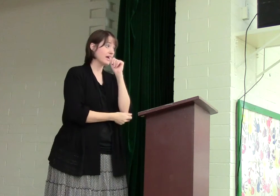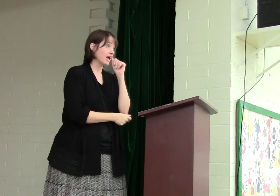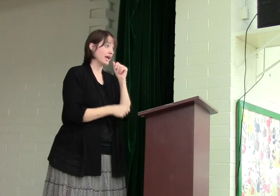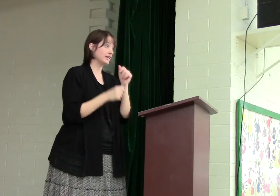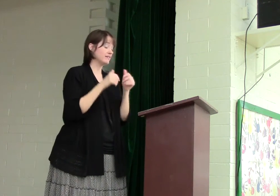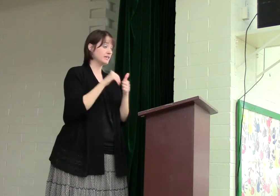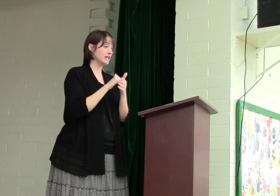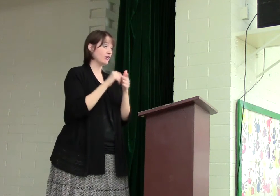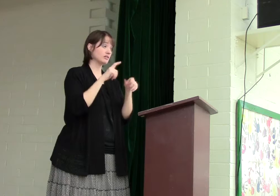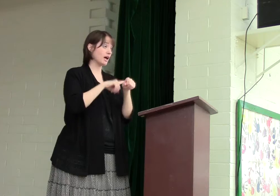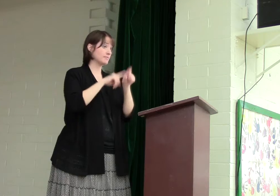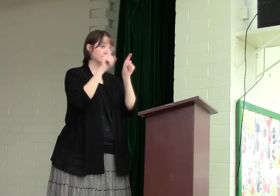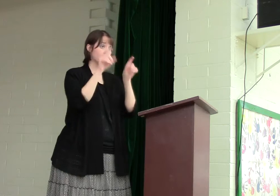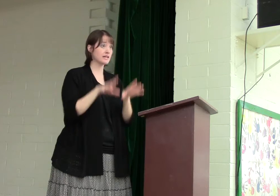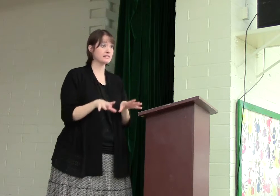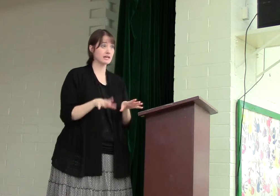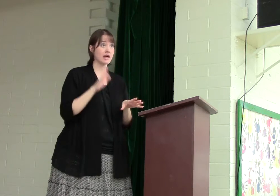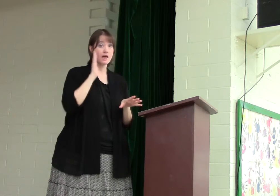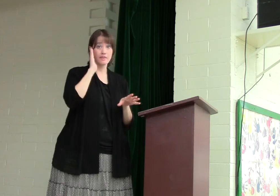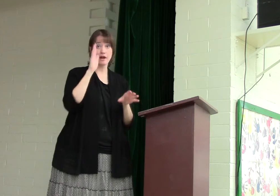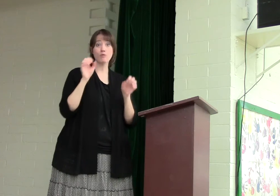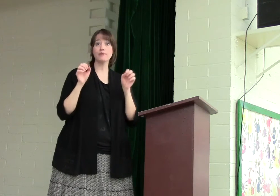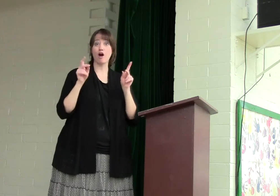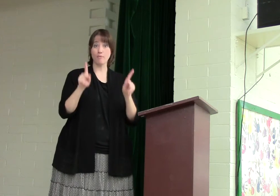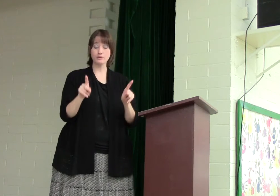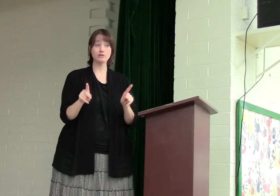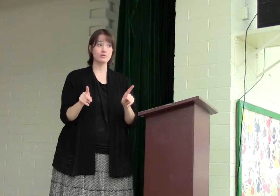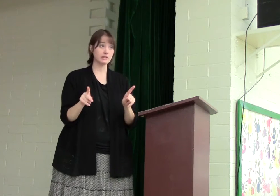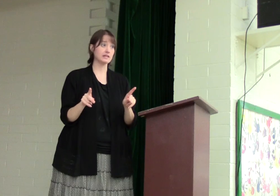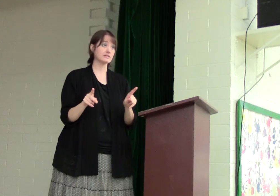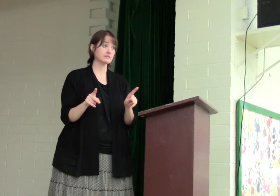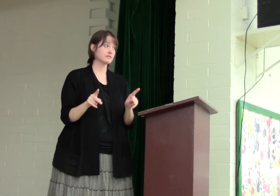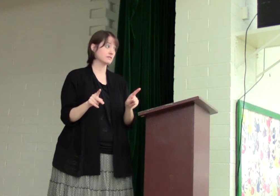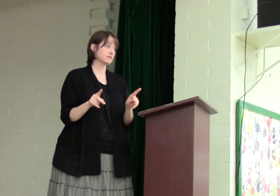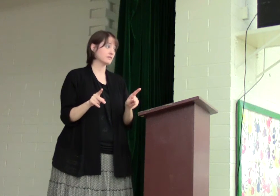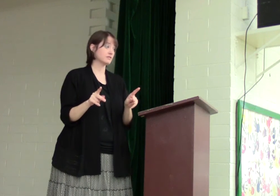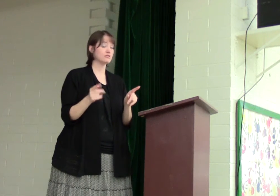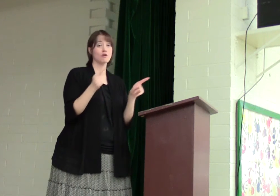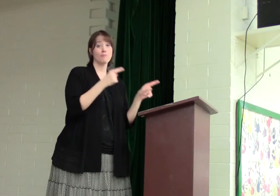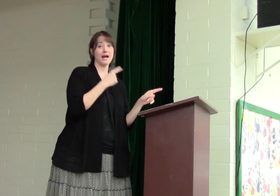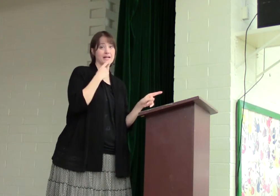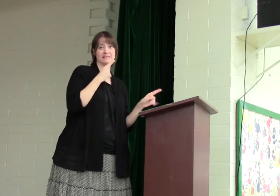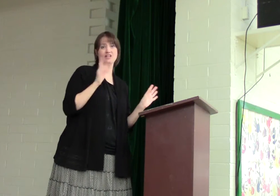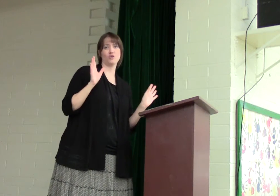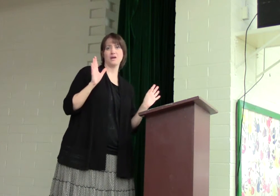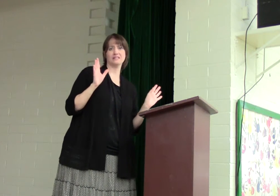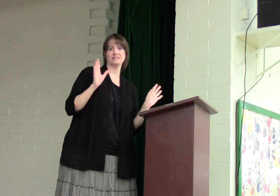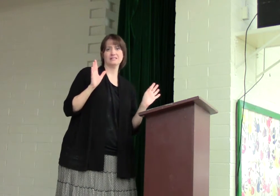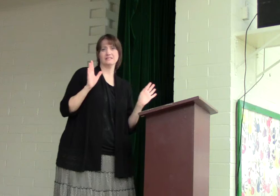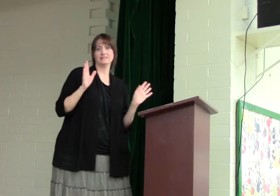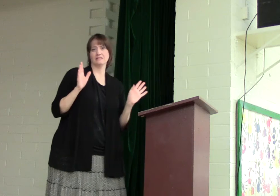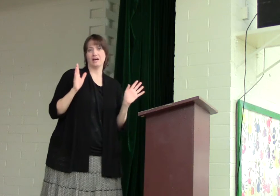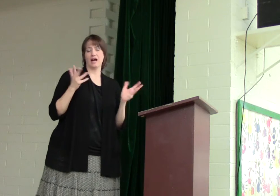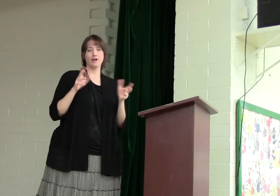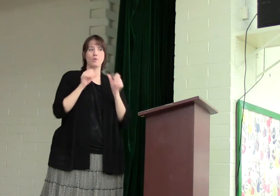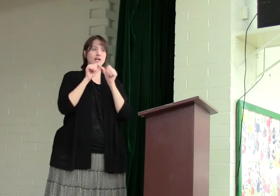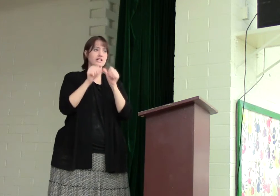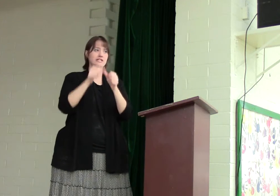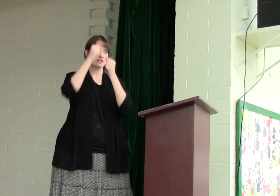And even in our times of testing, there will be opportunities to go back and say, you know what? I don't want to continue